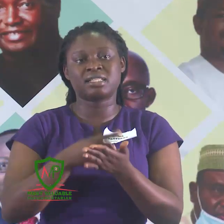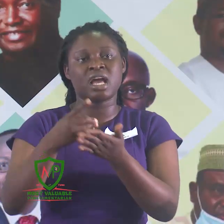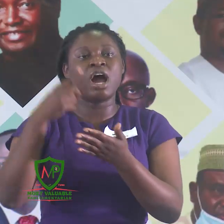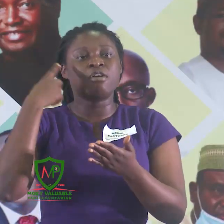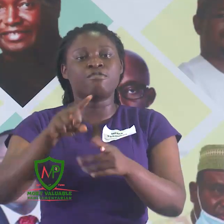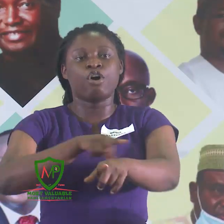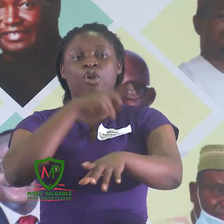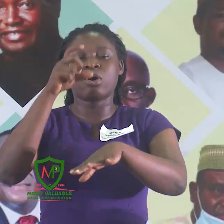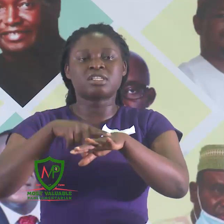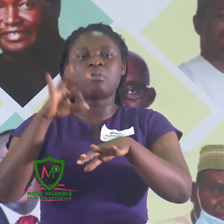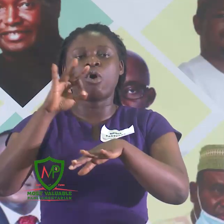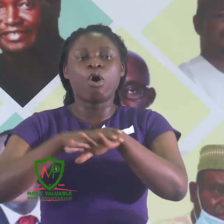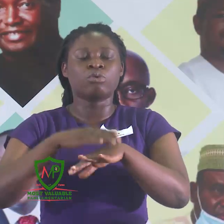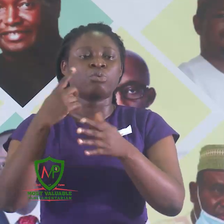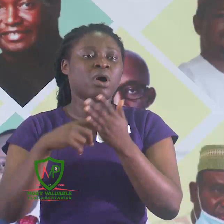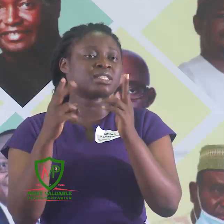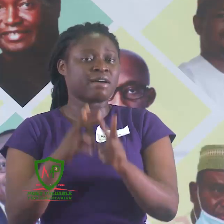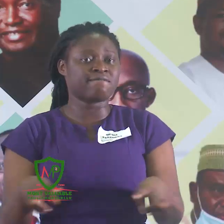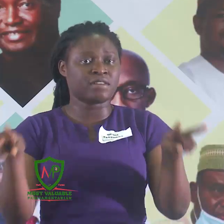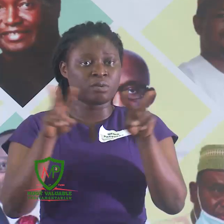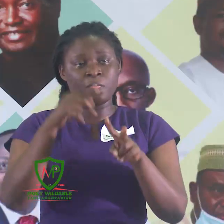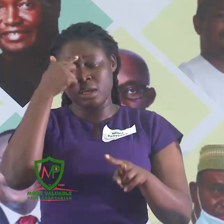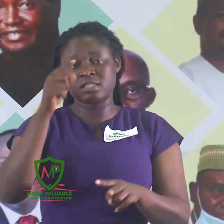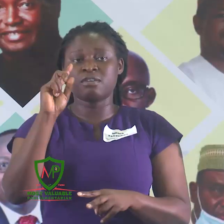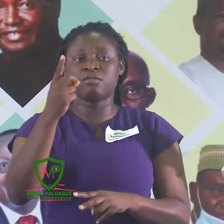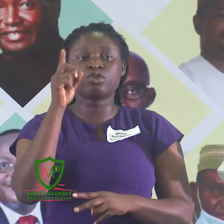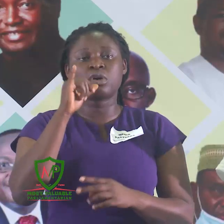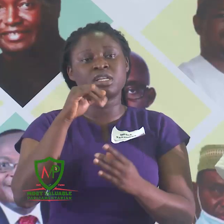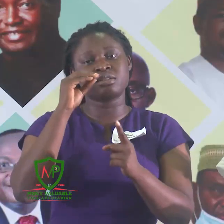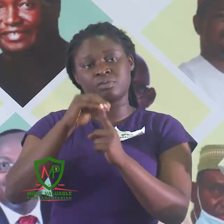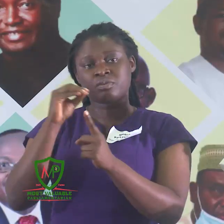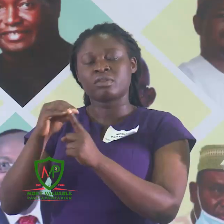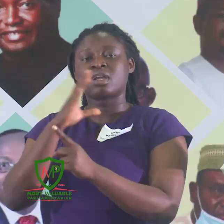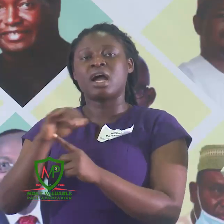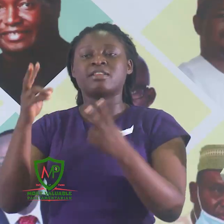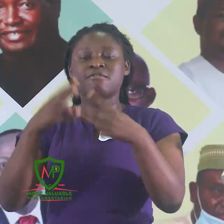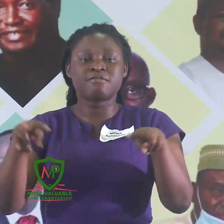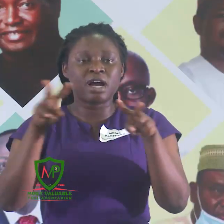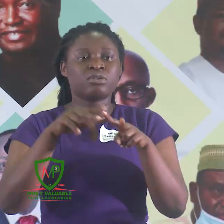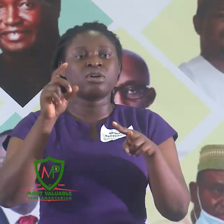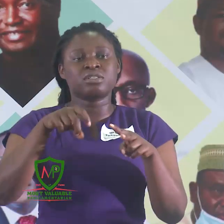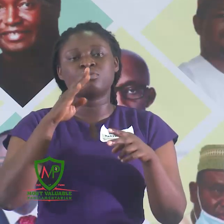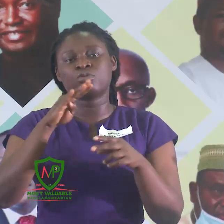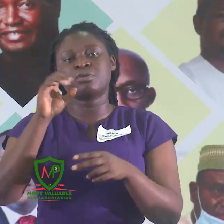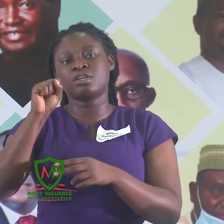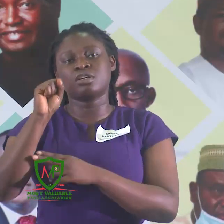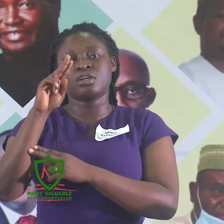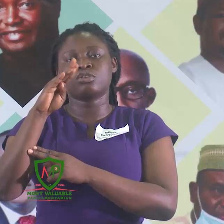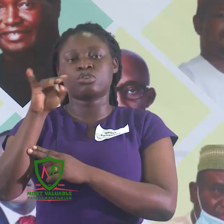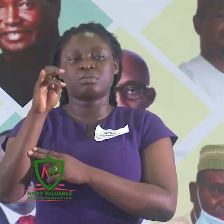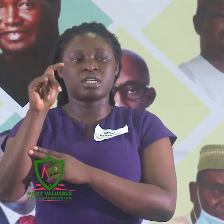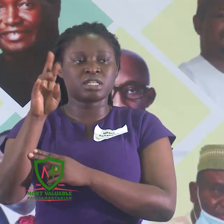value, because the first one is subjective and value seems to be subjective. And after long